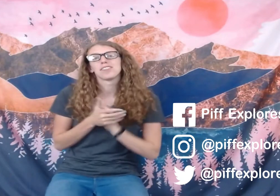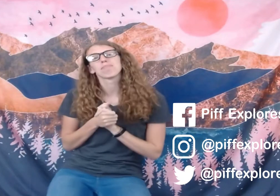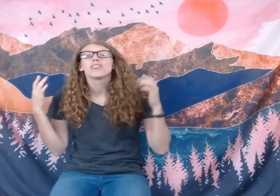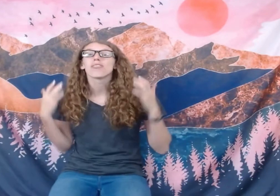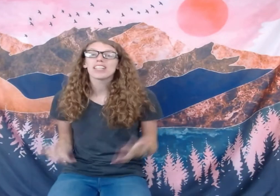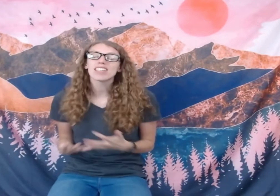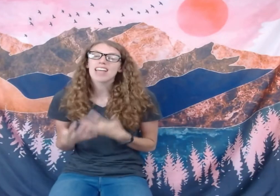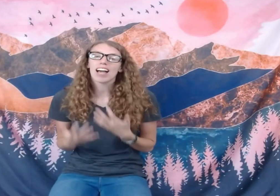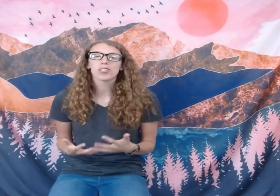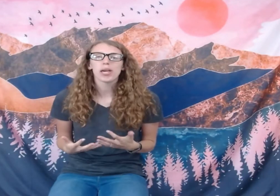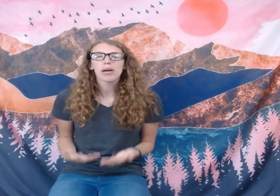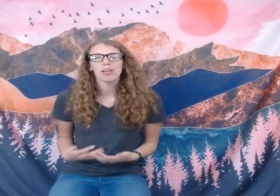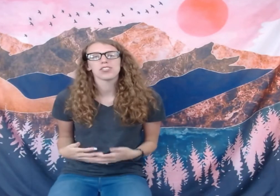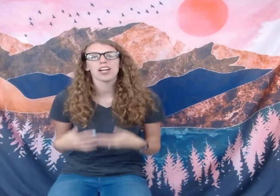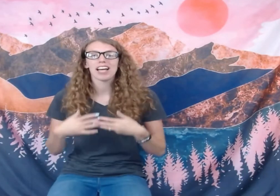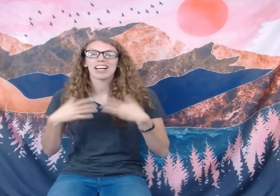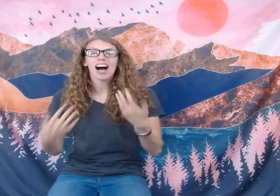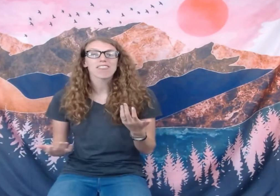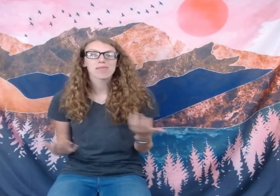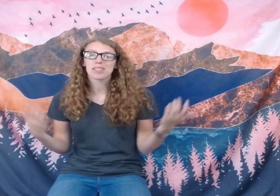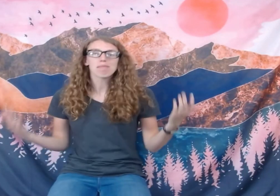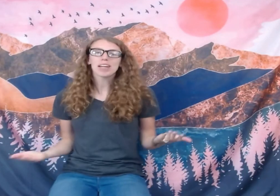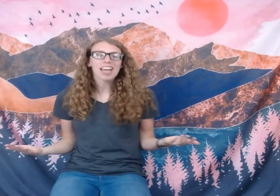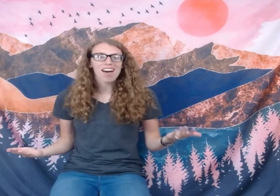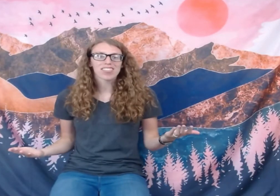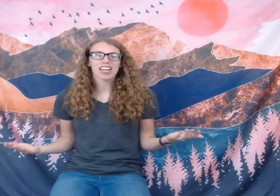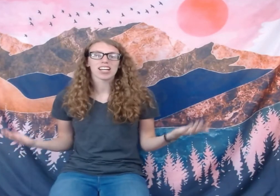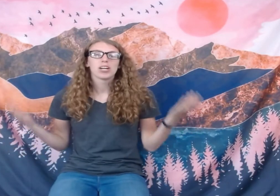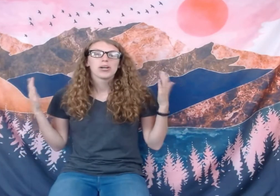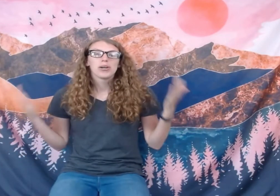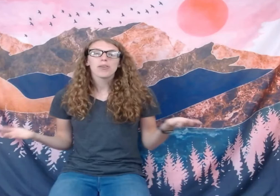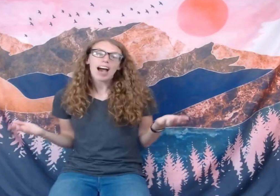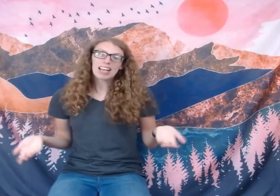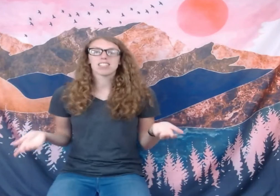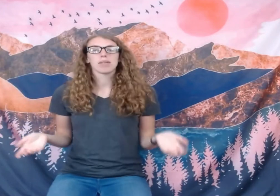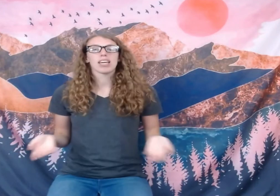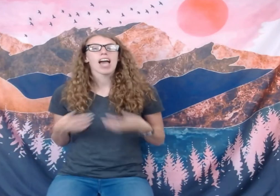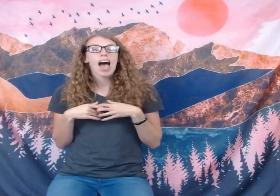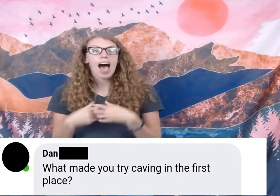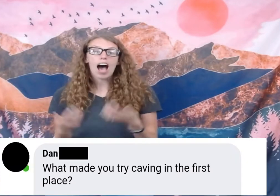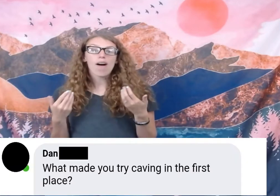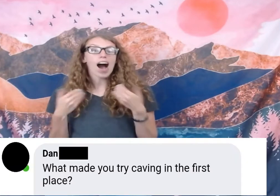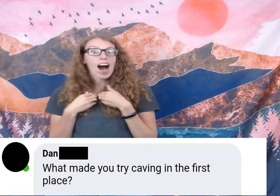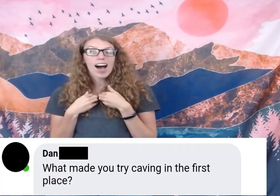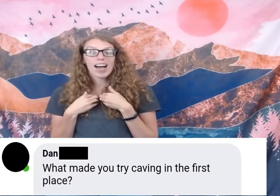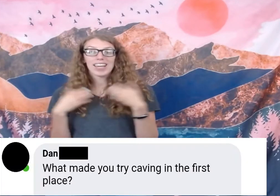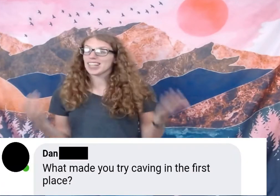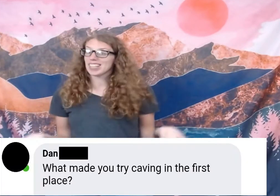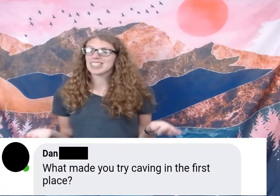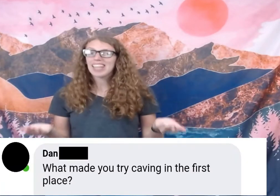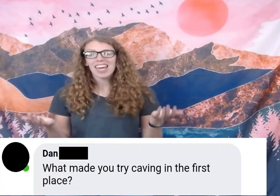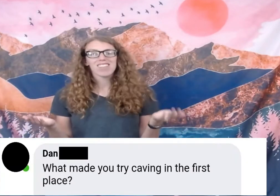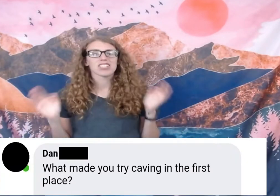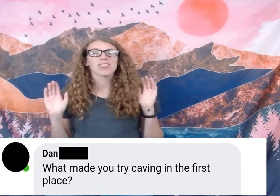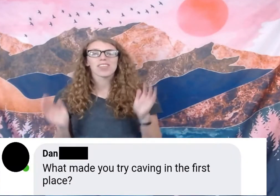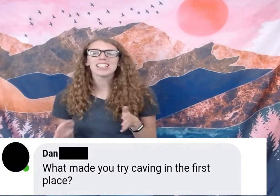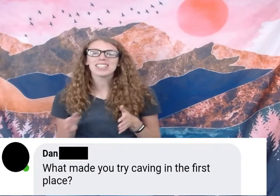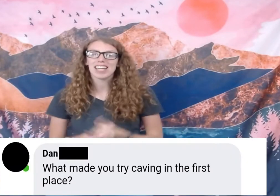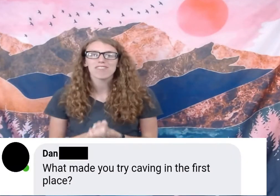So this is actually a question I got from somebody out there who asked me how I got into caving. So thanks Dan